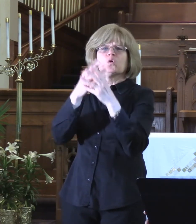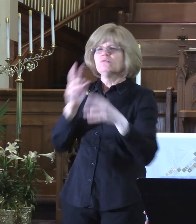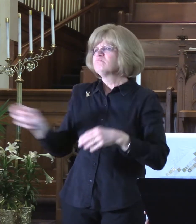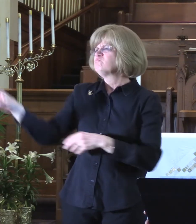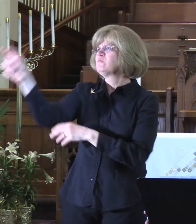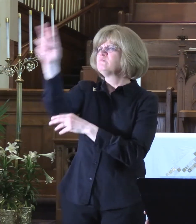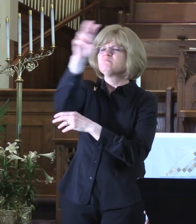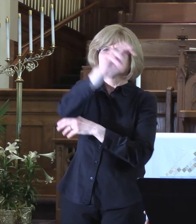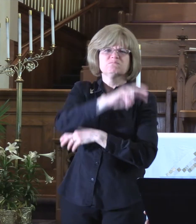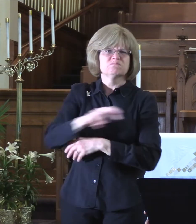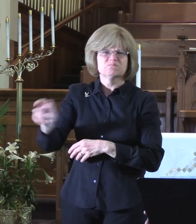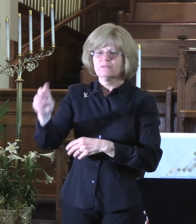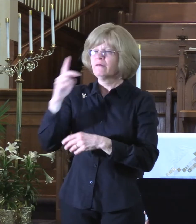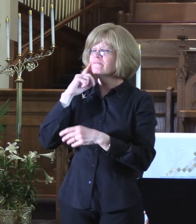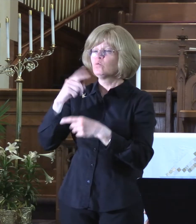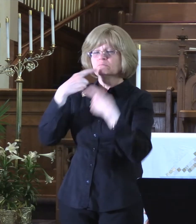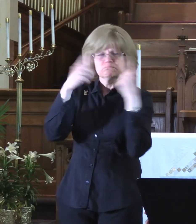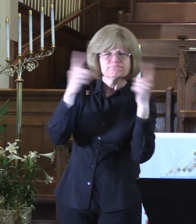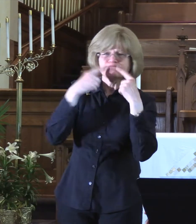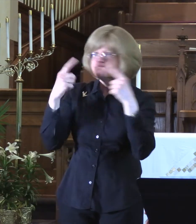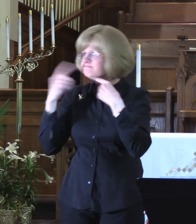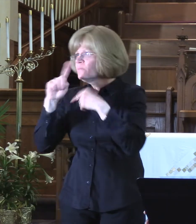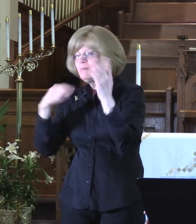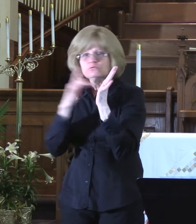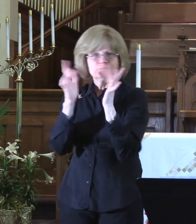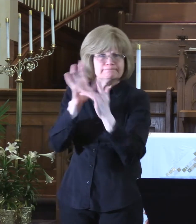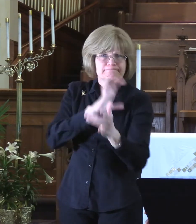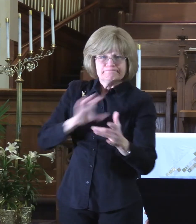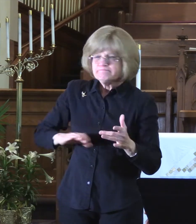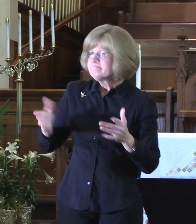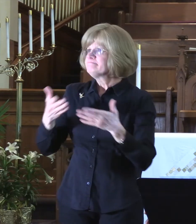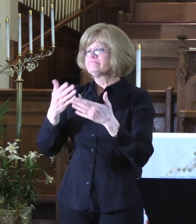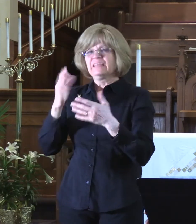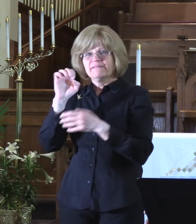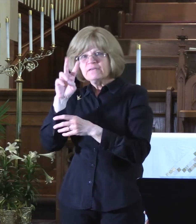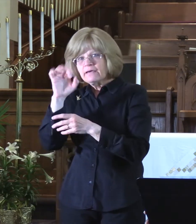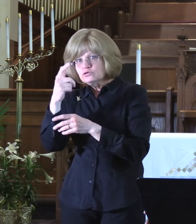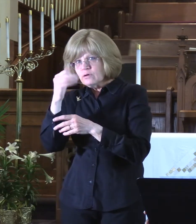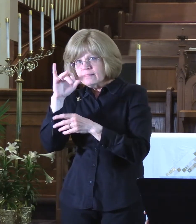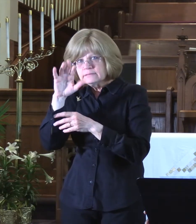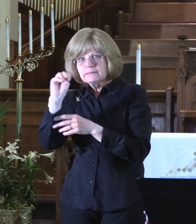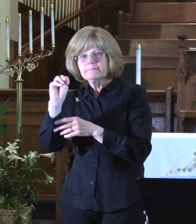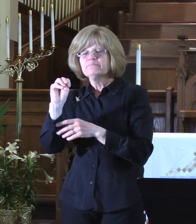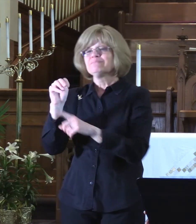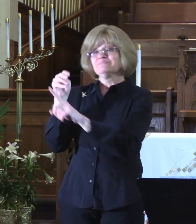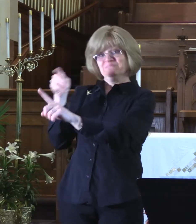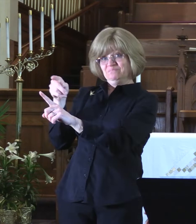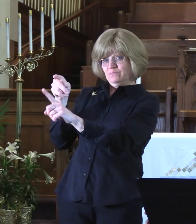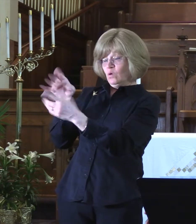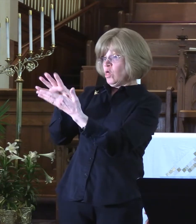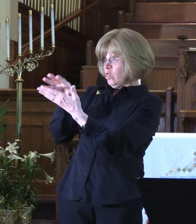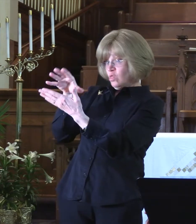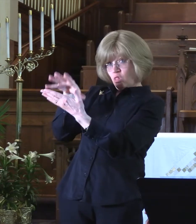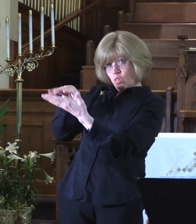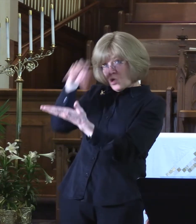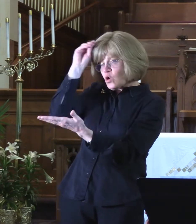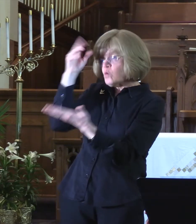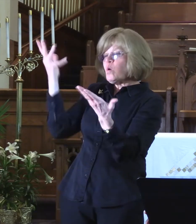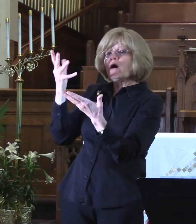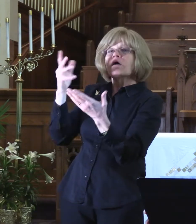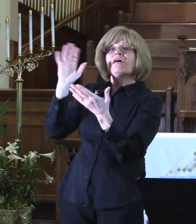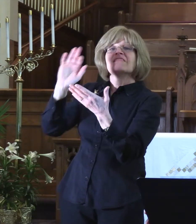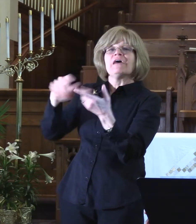in the ministry of evangelism. From Harry Denman, we've learned that evangelism